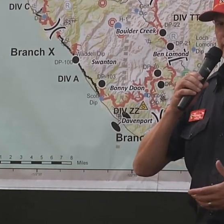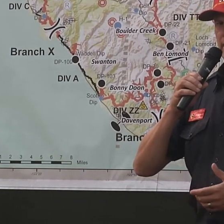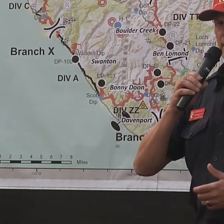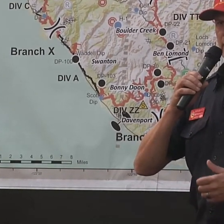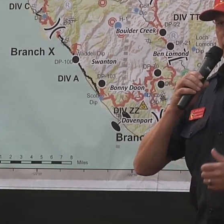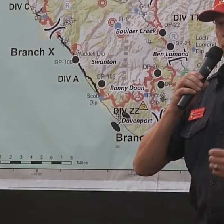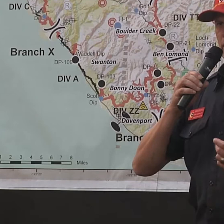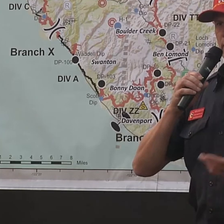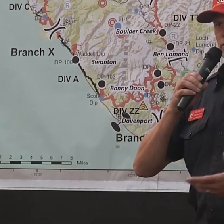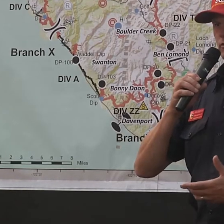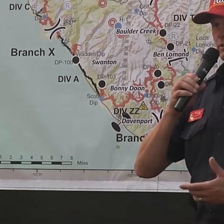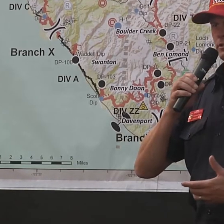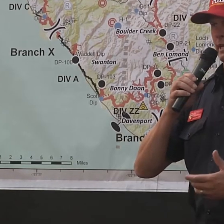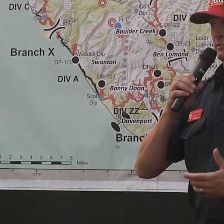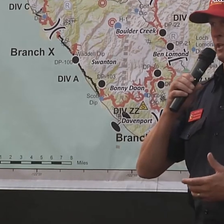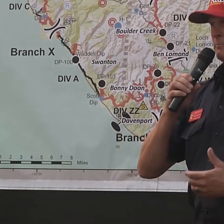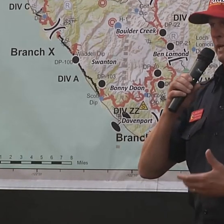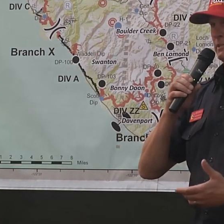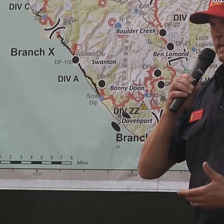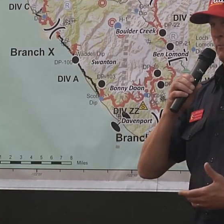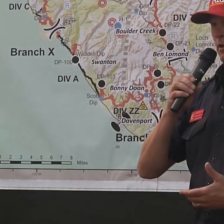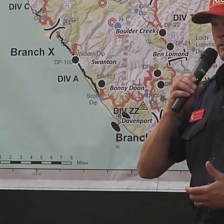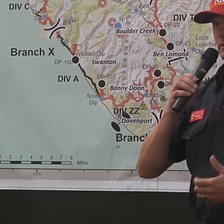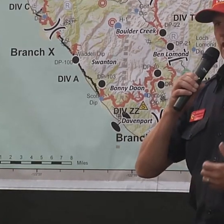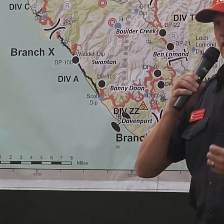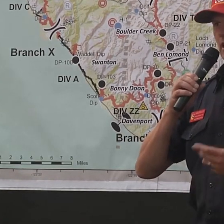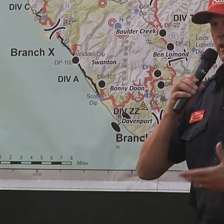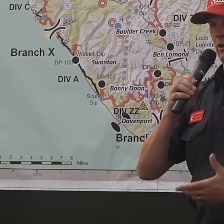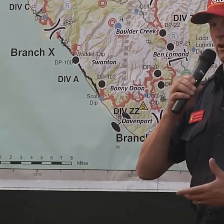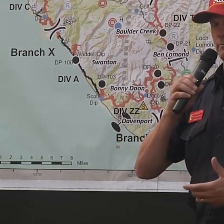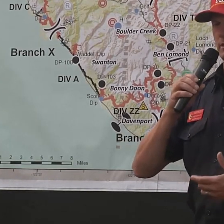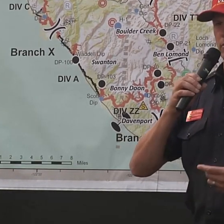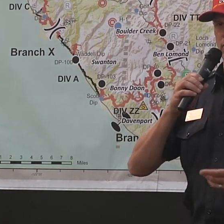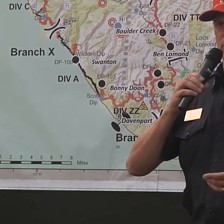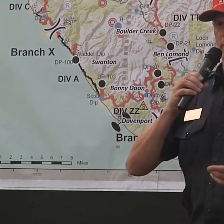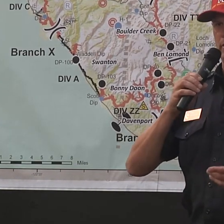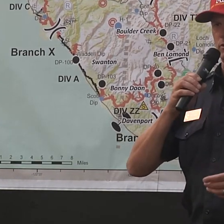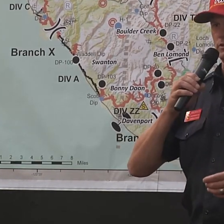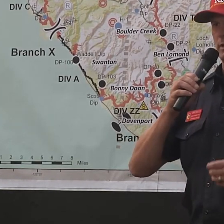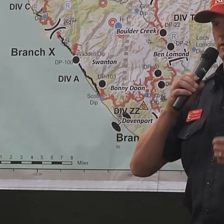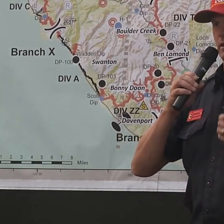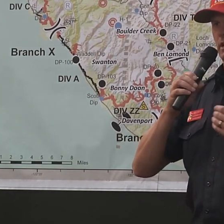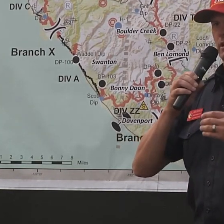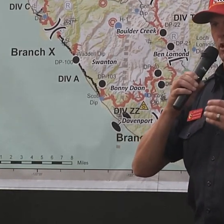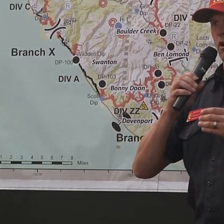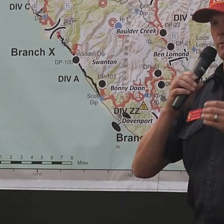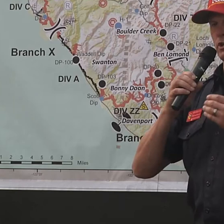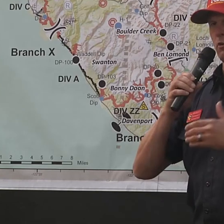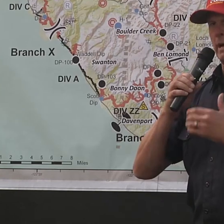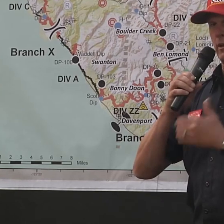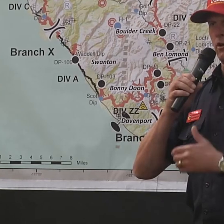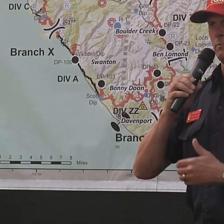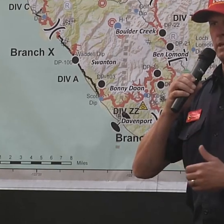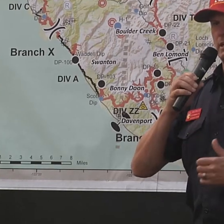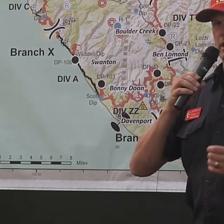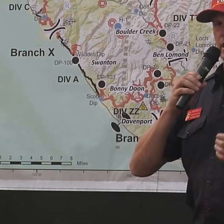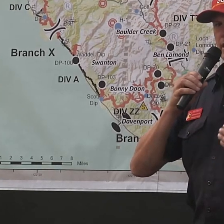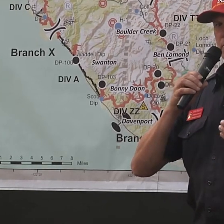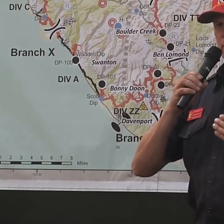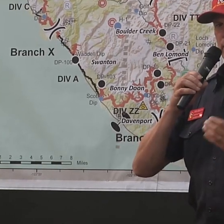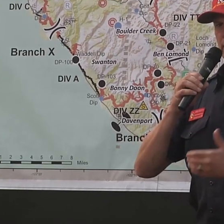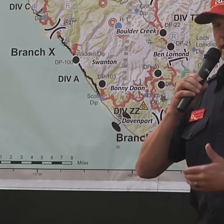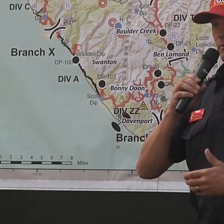diligently, working around the structures. Like I said, it's a painstaking process, a lot of homes, and with our limited resources, we have to go almost home by home,